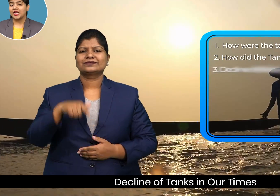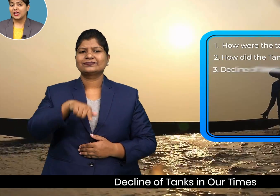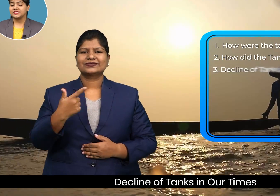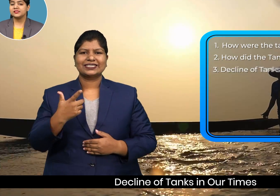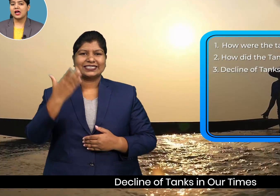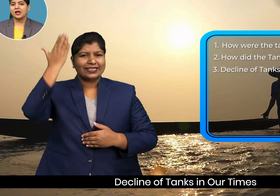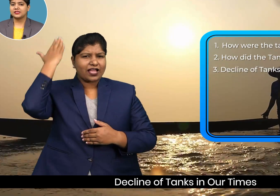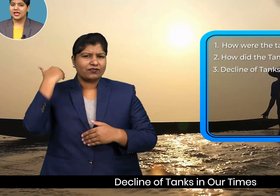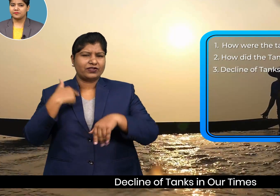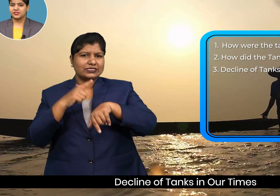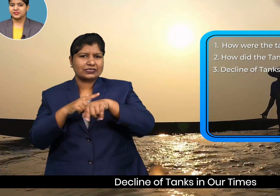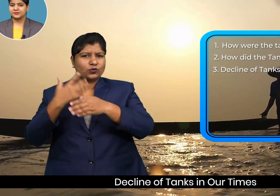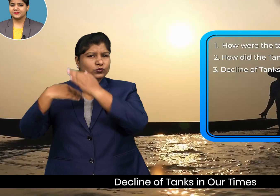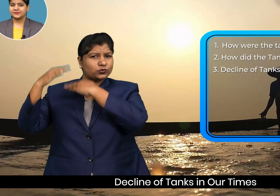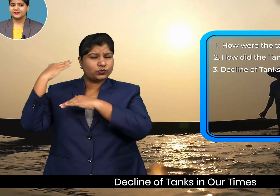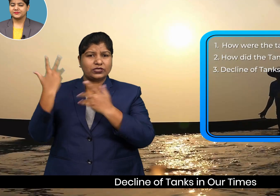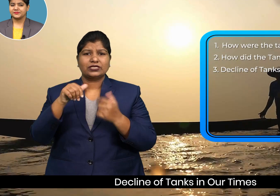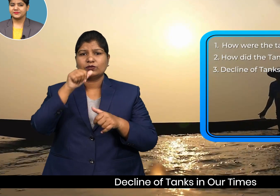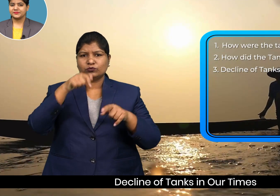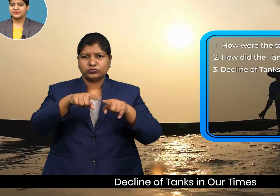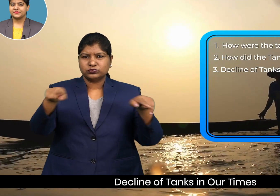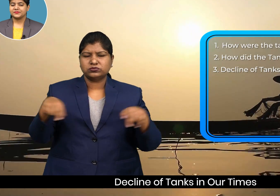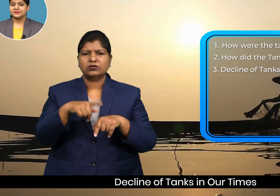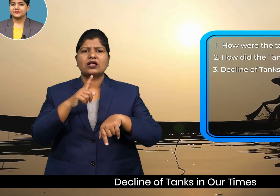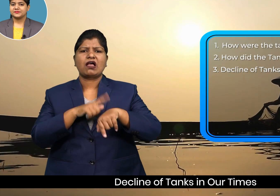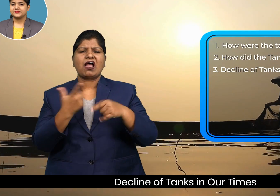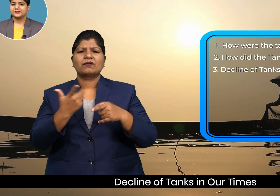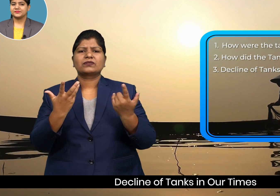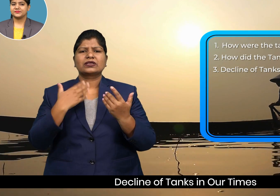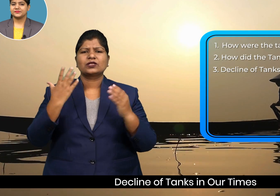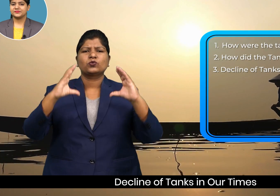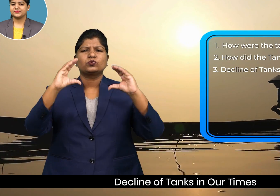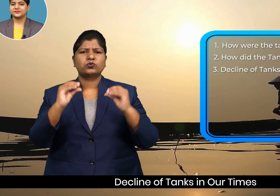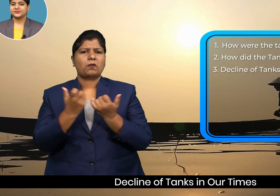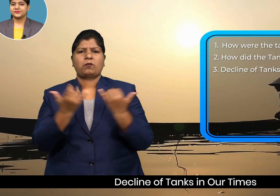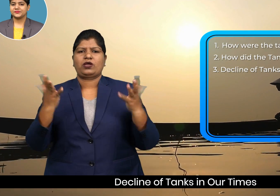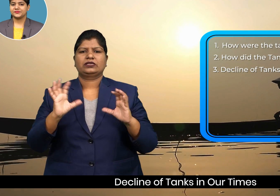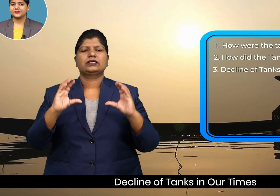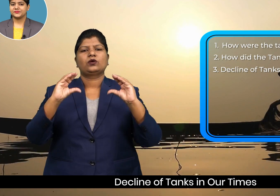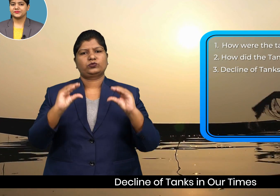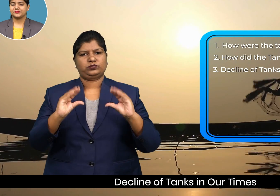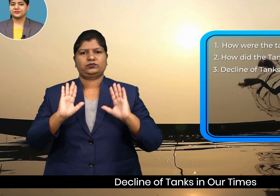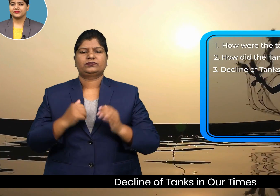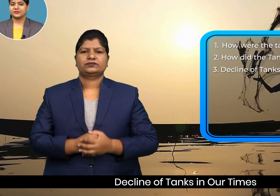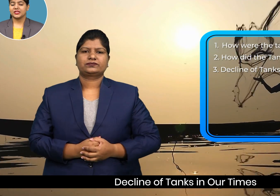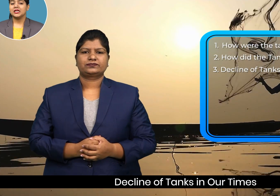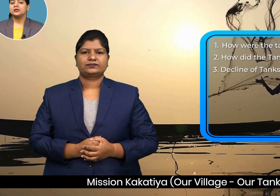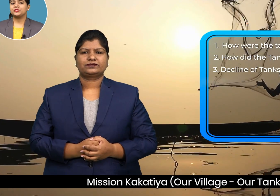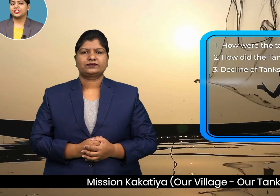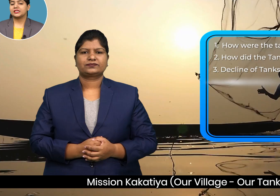tanks in our tanks mission